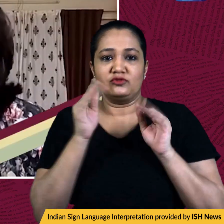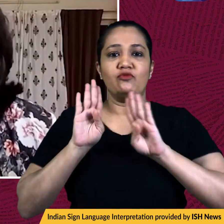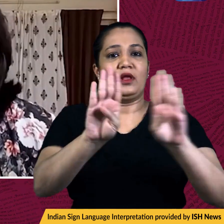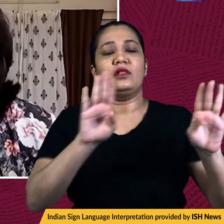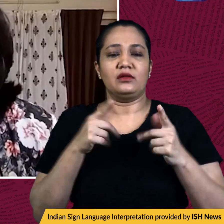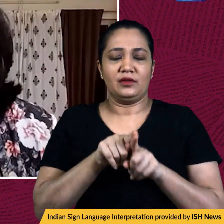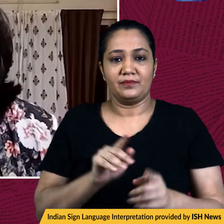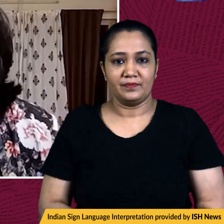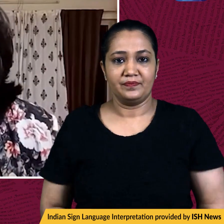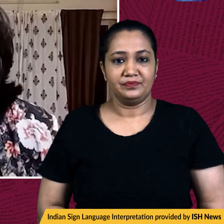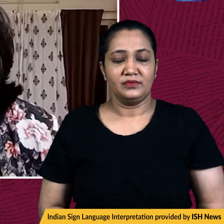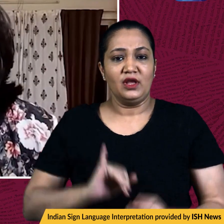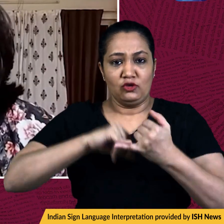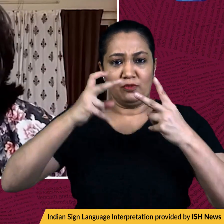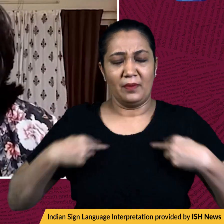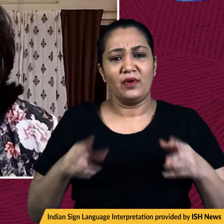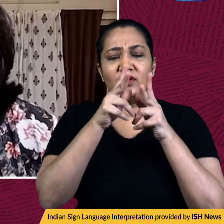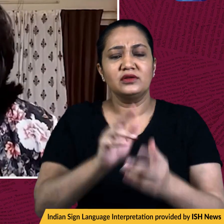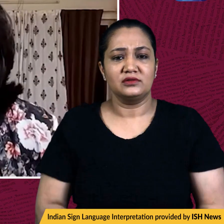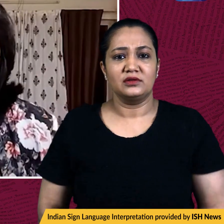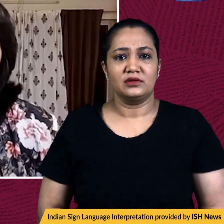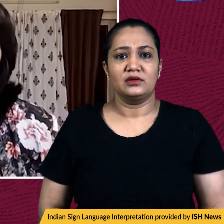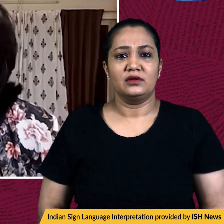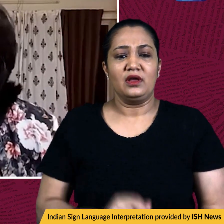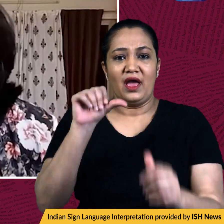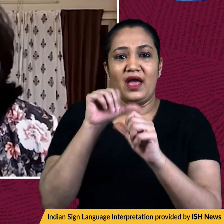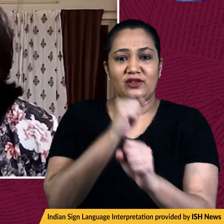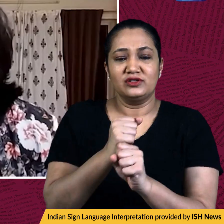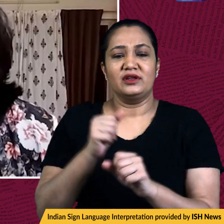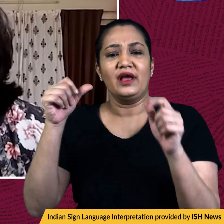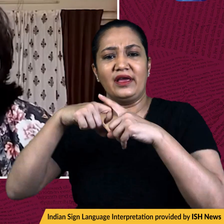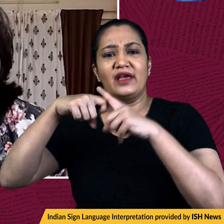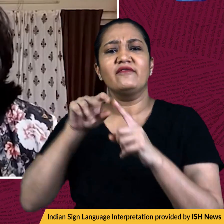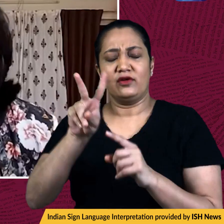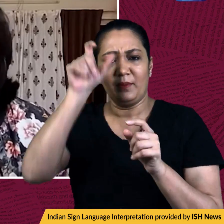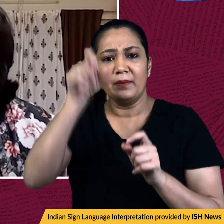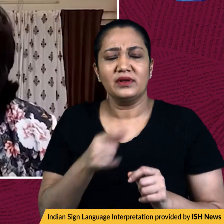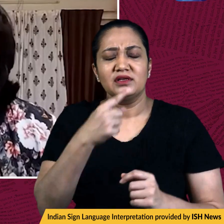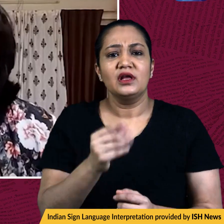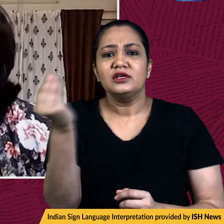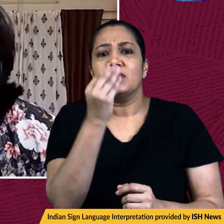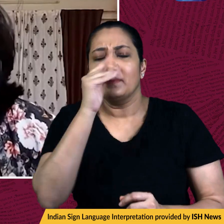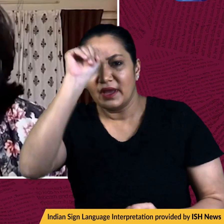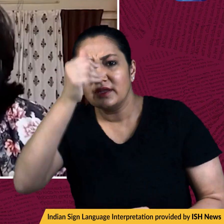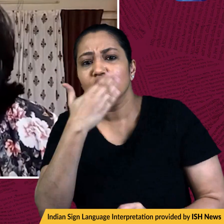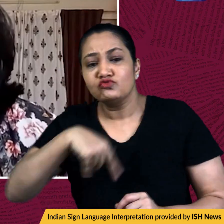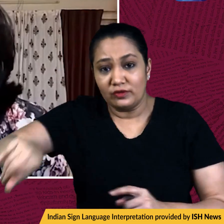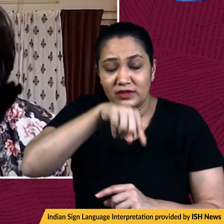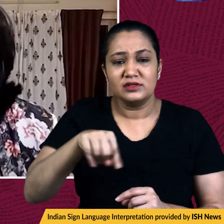The Supreme Court, in the meantime, today asked Adoni Jalvi KK Venagopal to look into a plea that some Indian students trying to